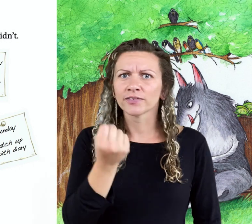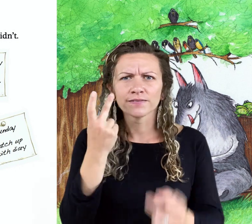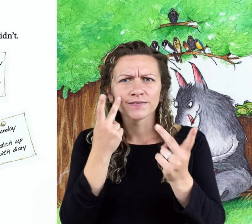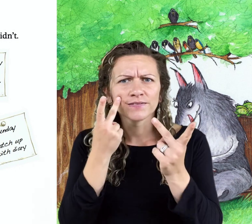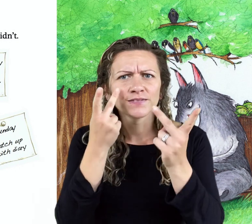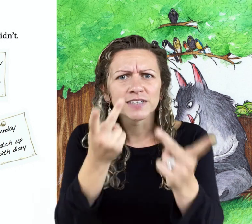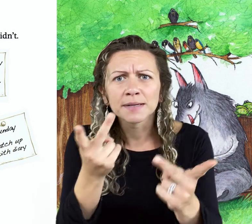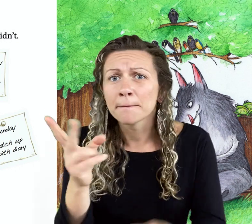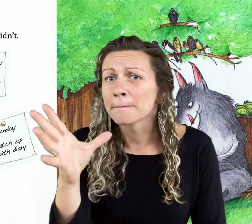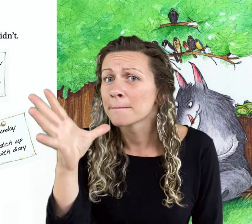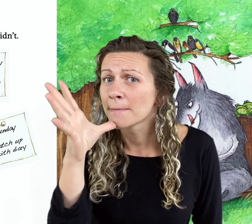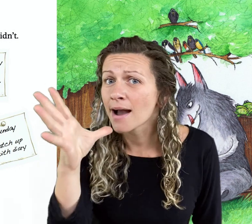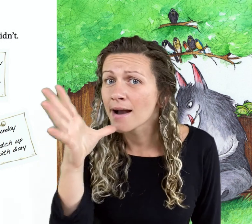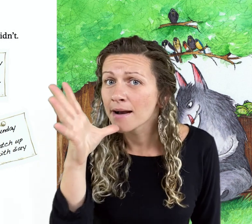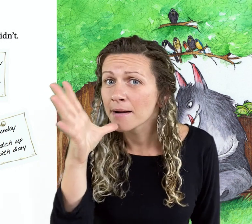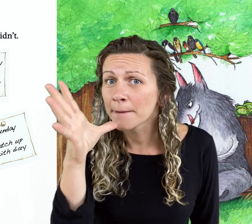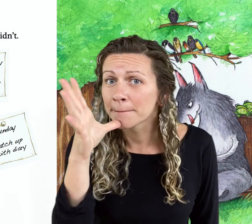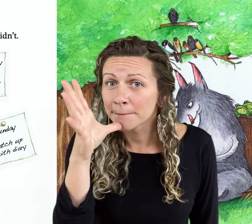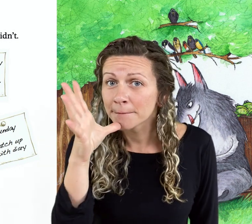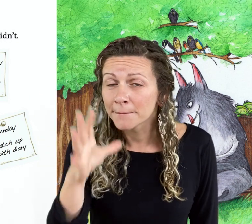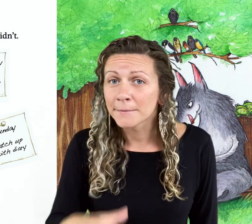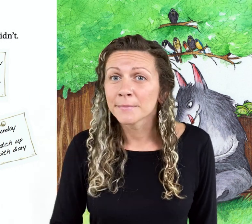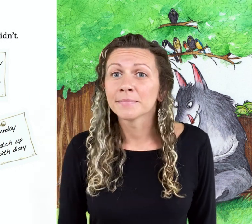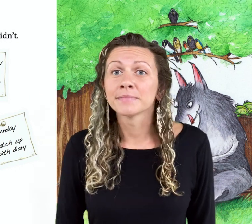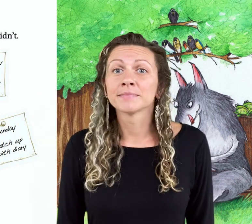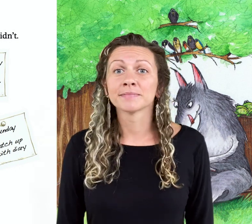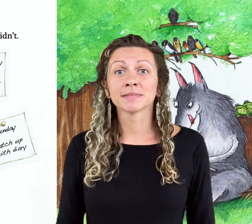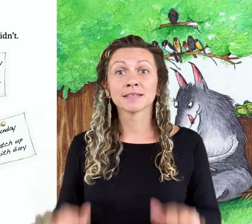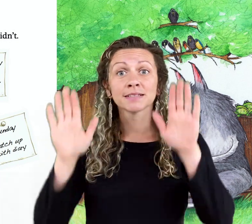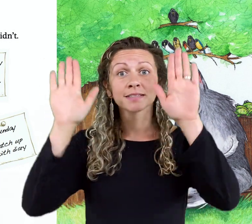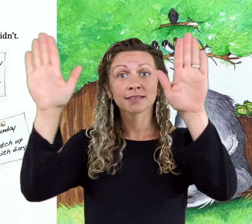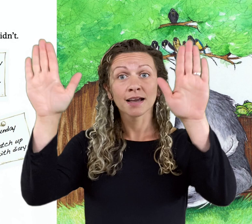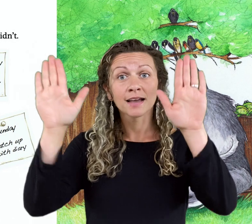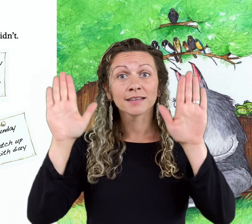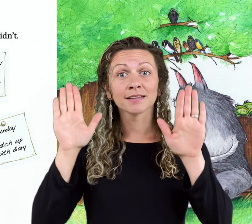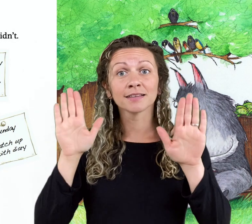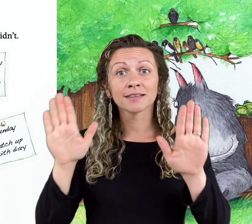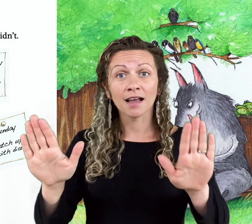Saturday, visit mom. Sunday,